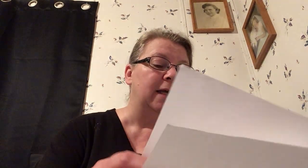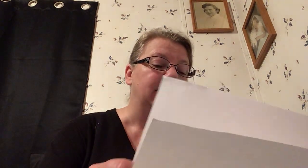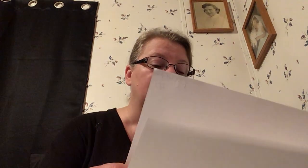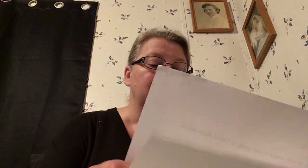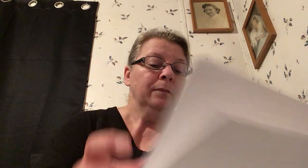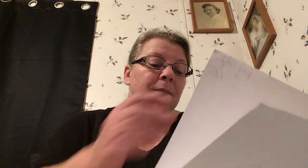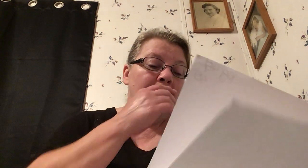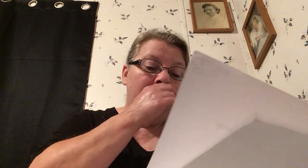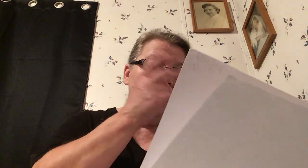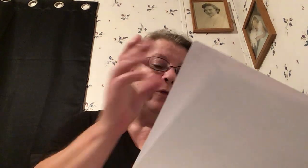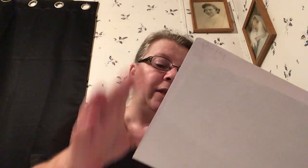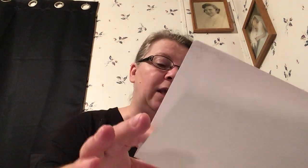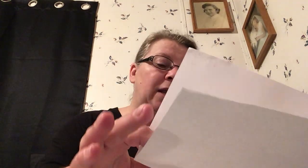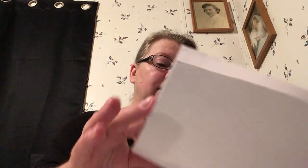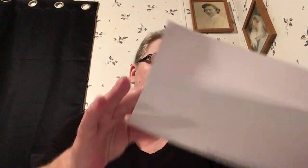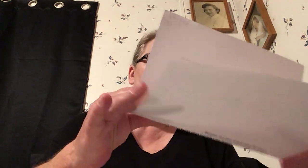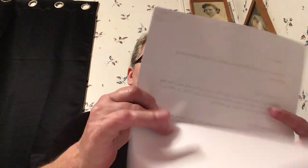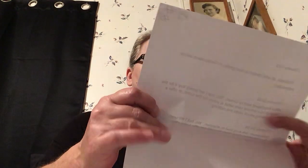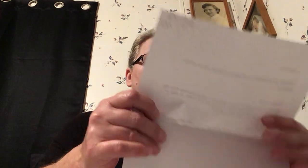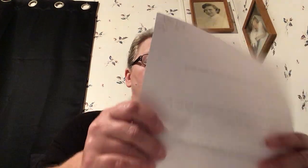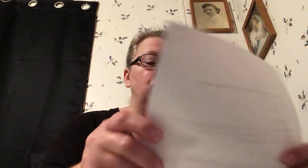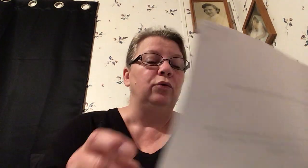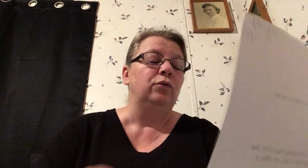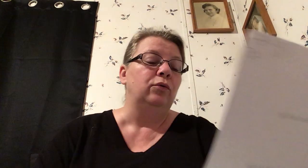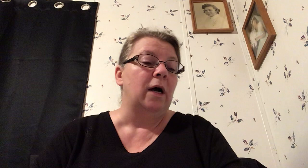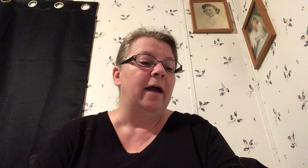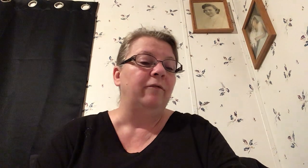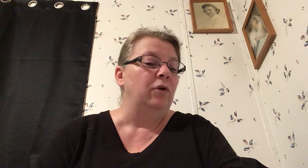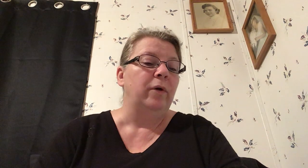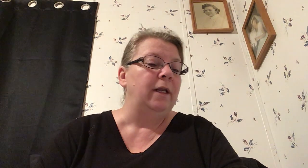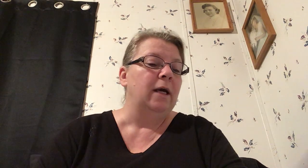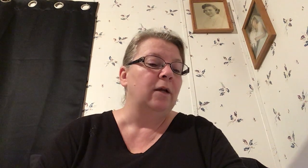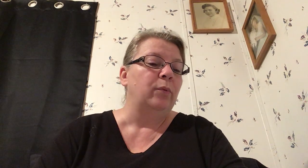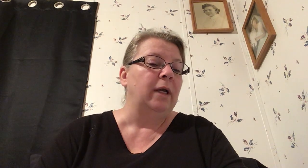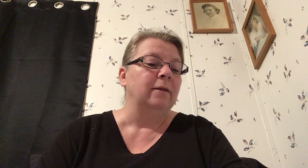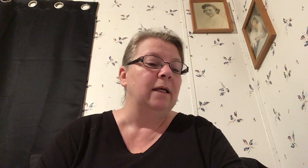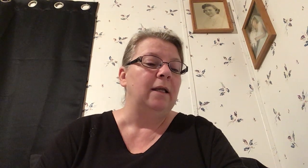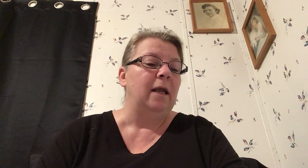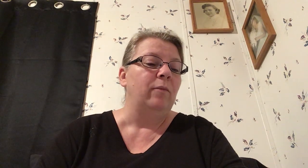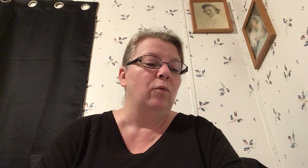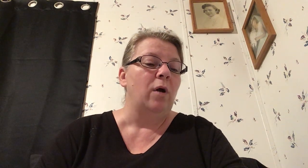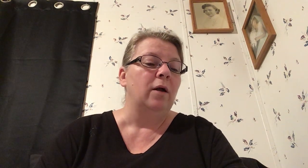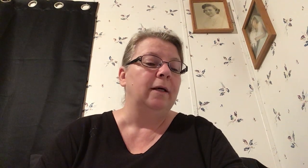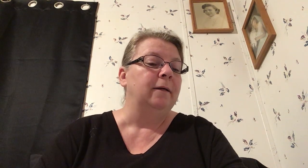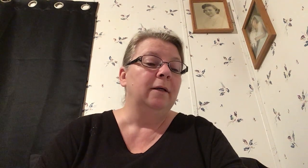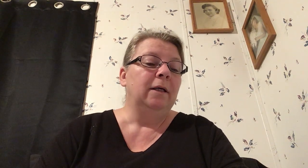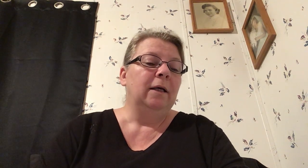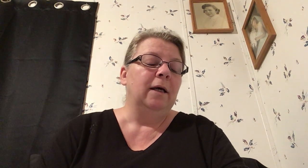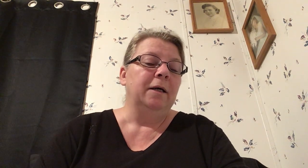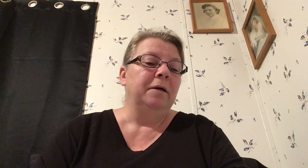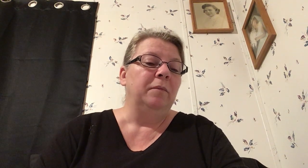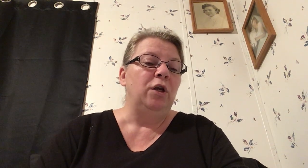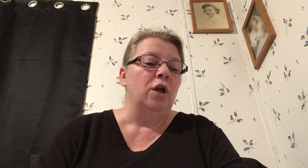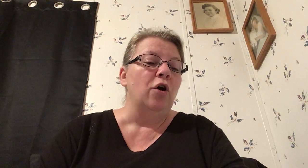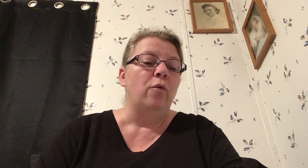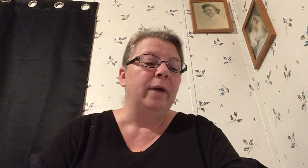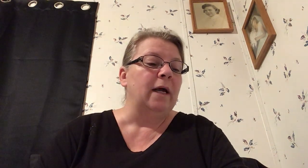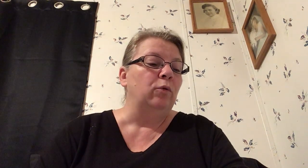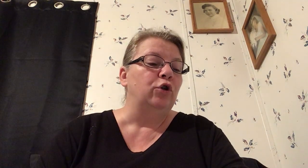however the king said to I have no idea how to pronounce that name Arana no but I will